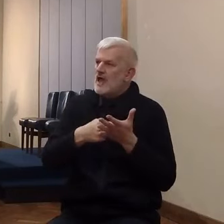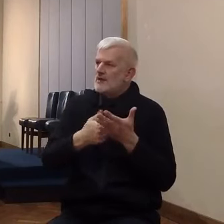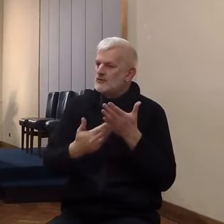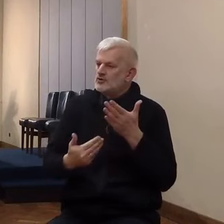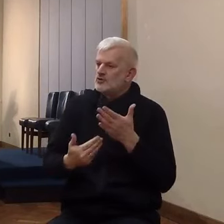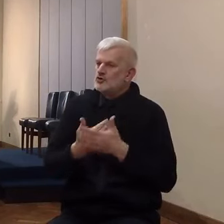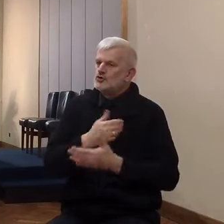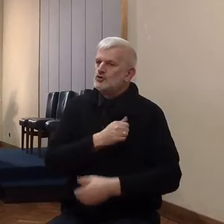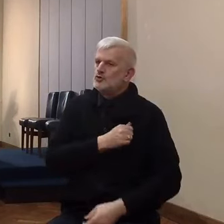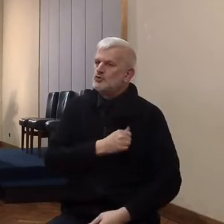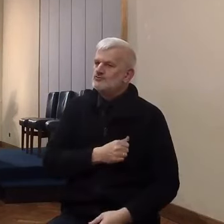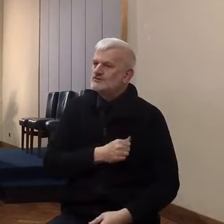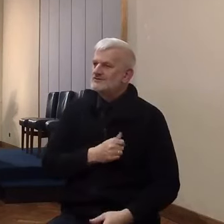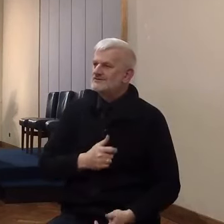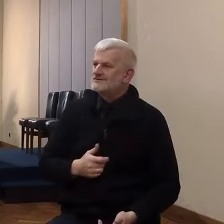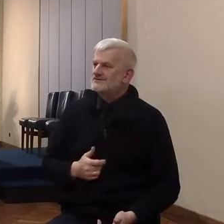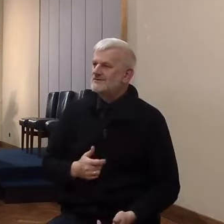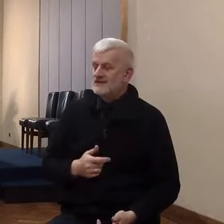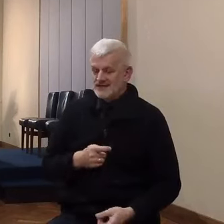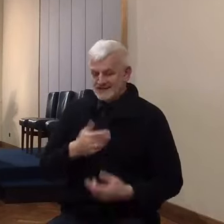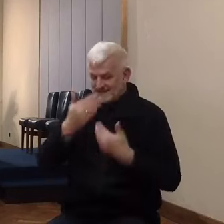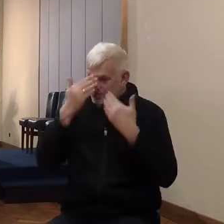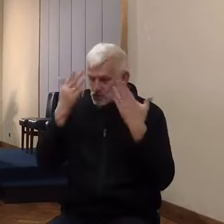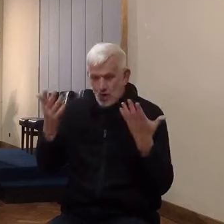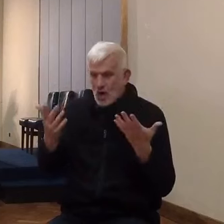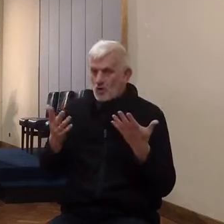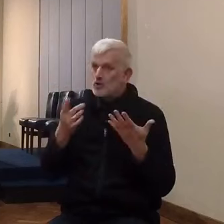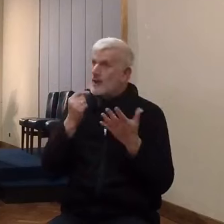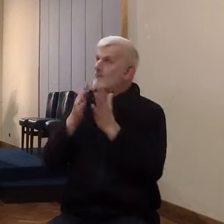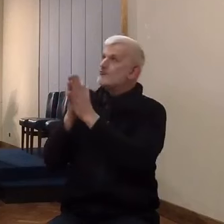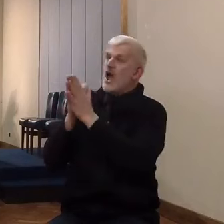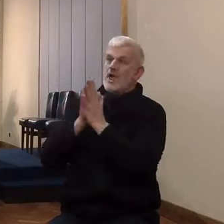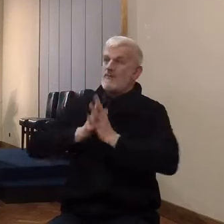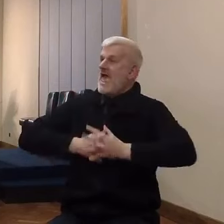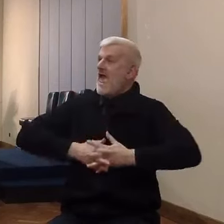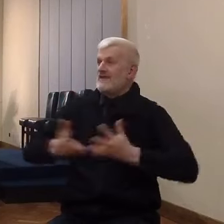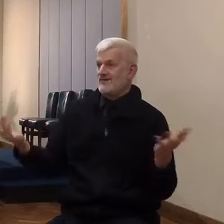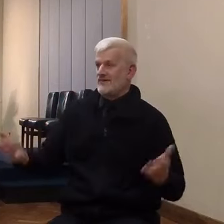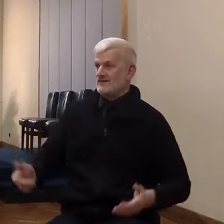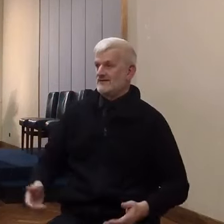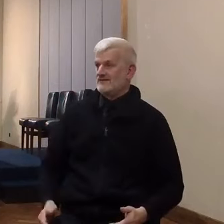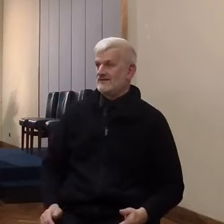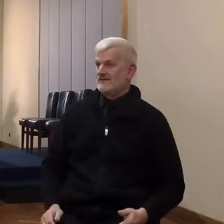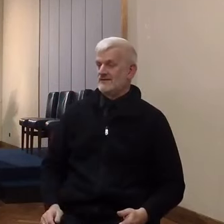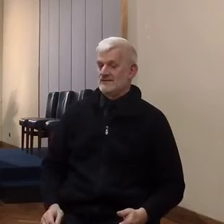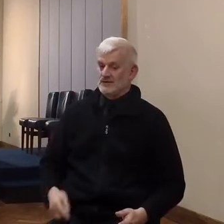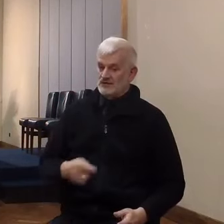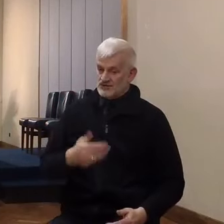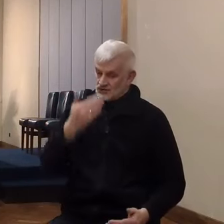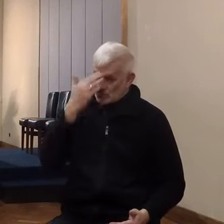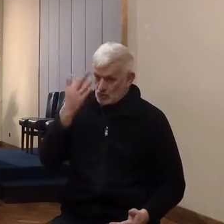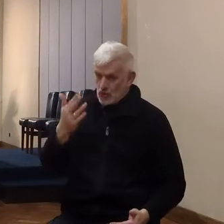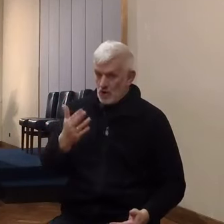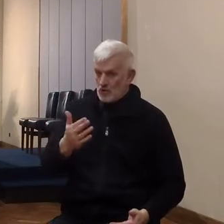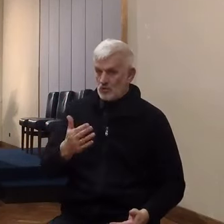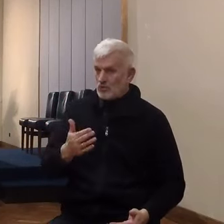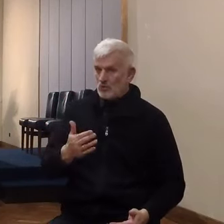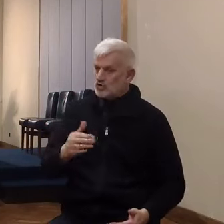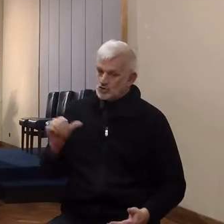can't under any circumstances tell a lie. But I say that that many people defend her, say